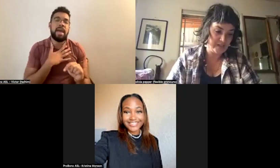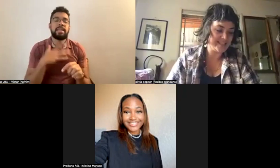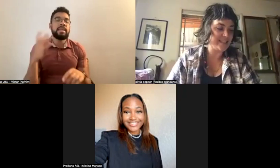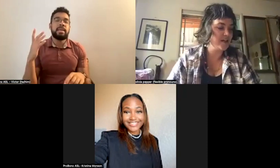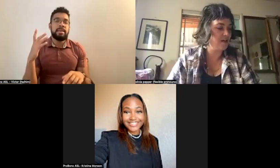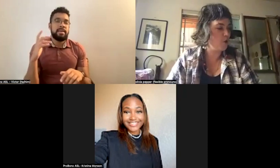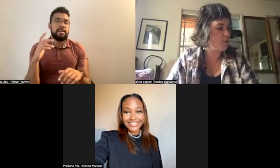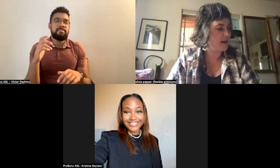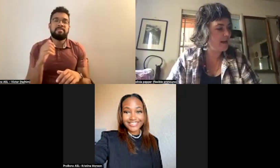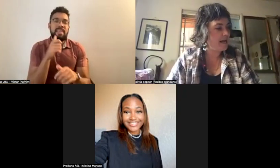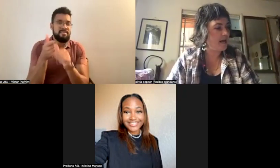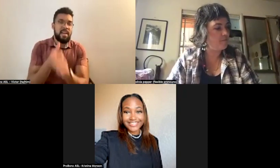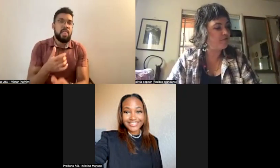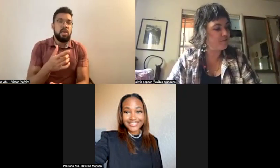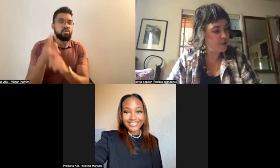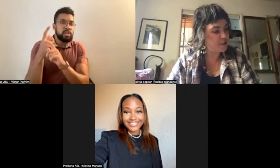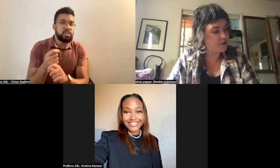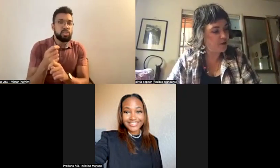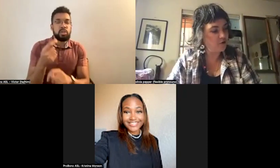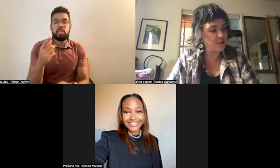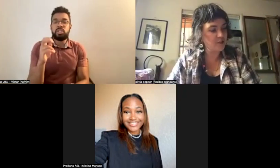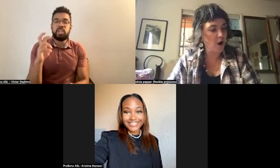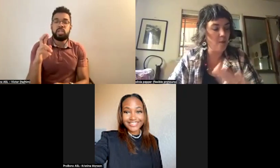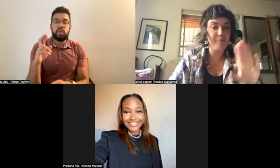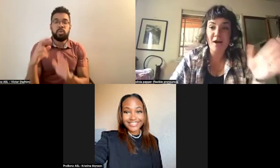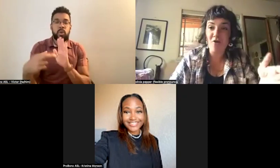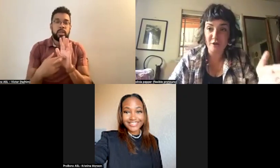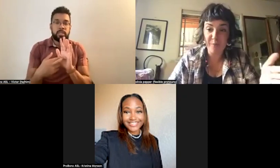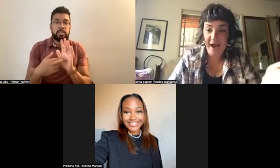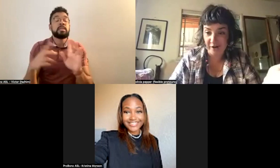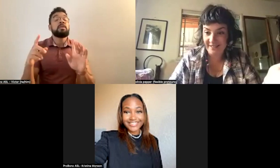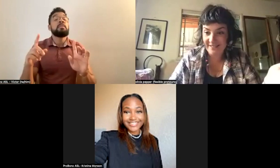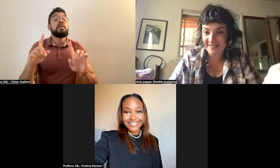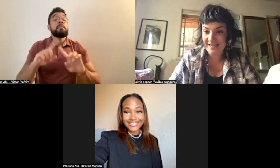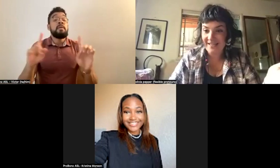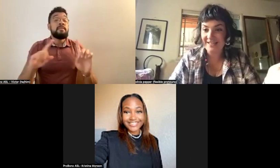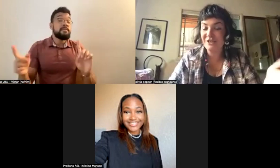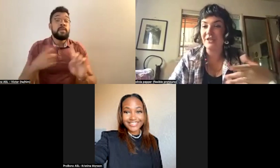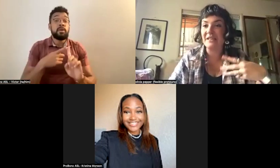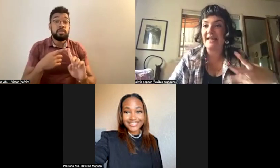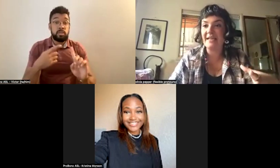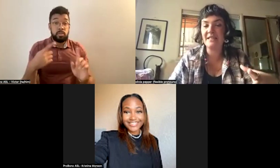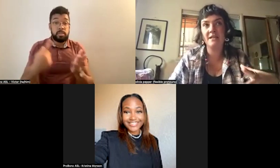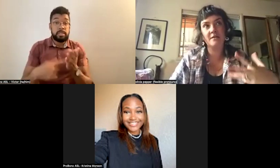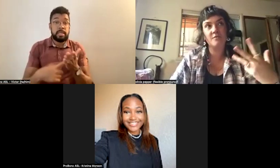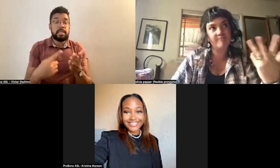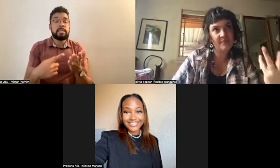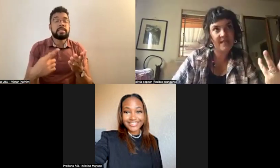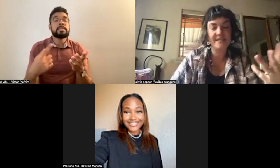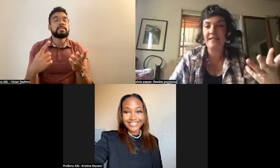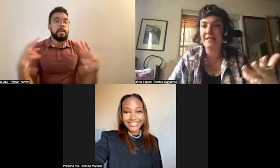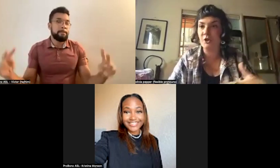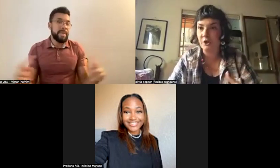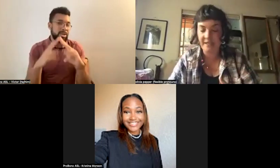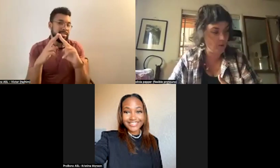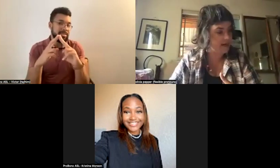ritualist in a moment. Um, but first we're going to just hop back over to Paris into the late, late